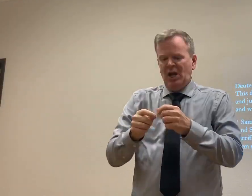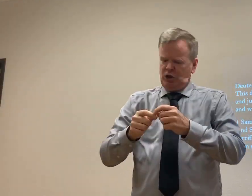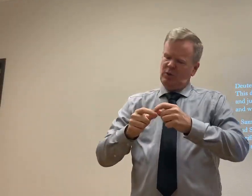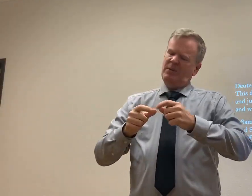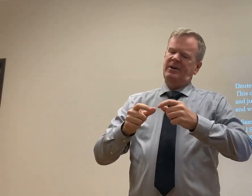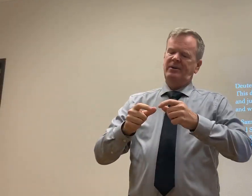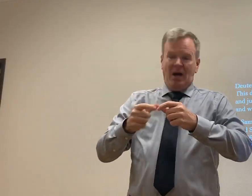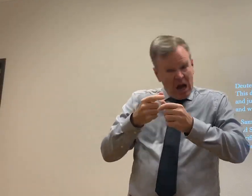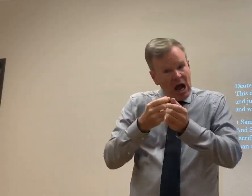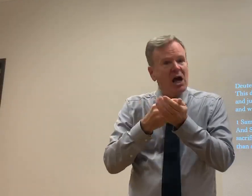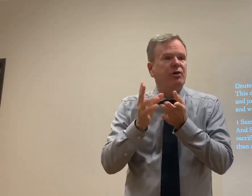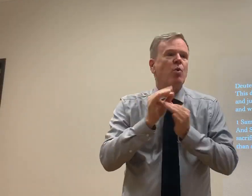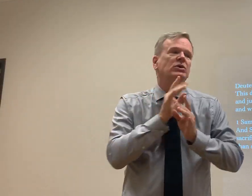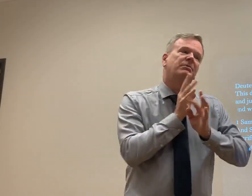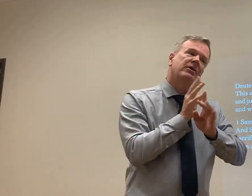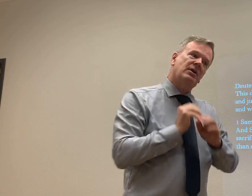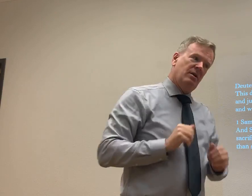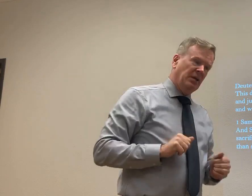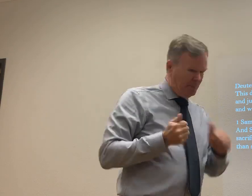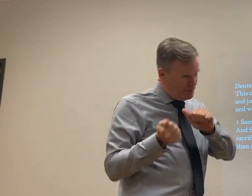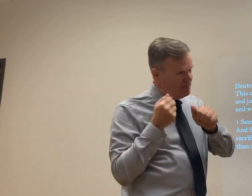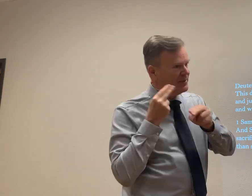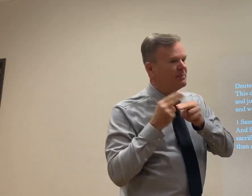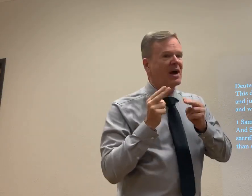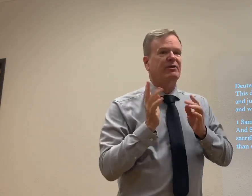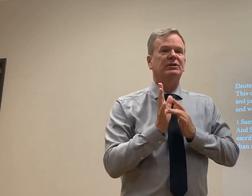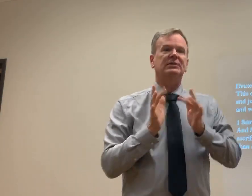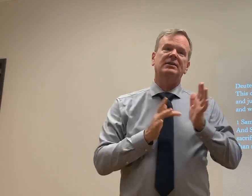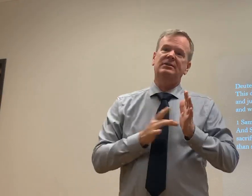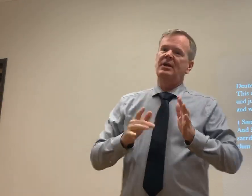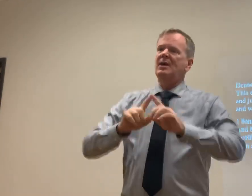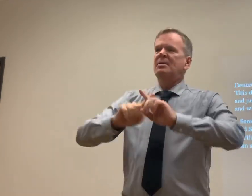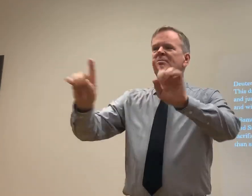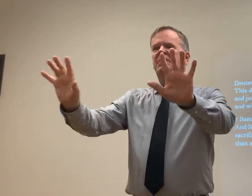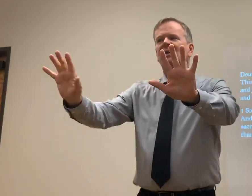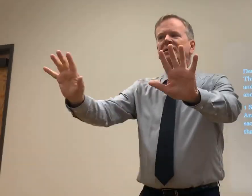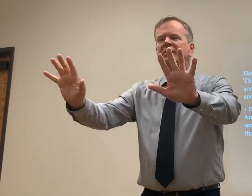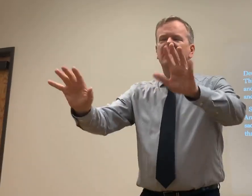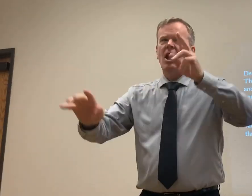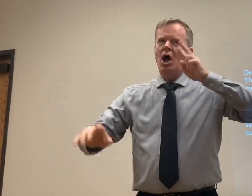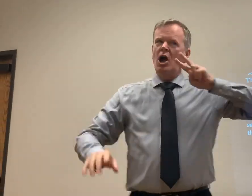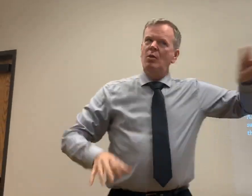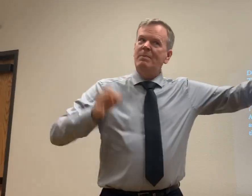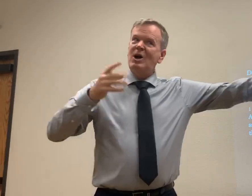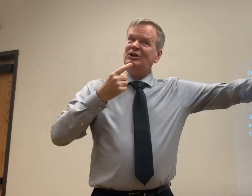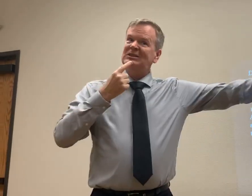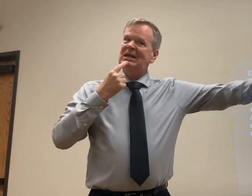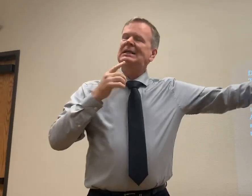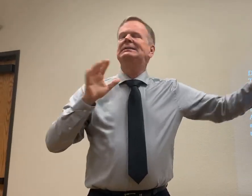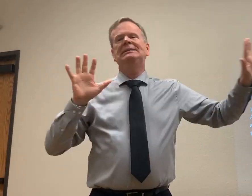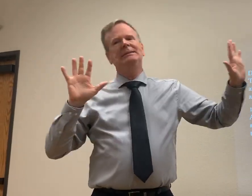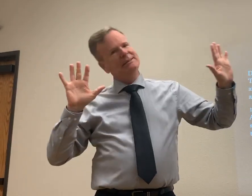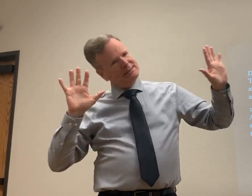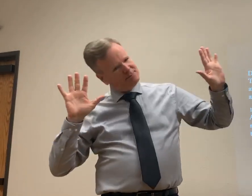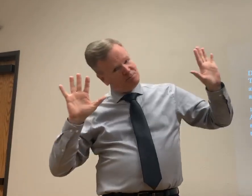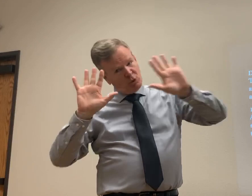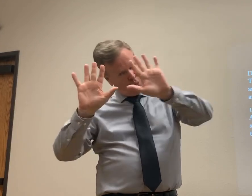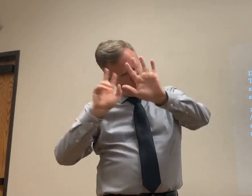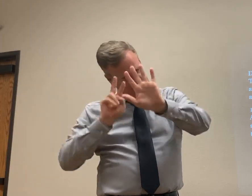only there for a short time. People were getting the Holy Ghost. People were being baptized in Jesus' name. However, remember at the beginning of the story. The